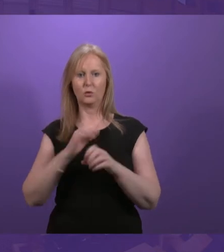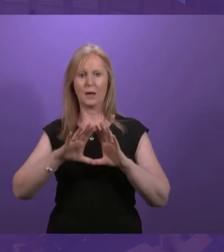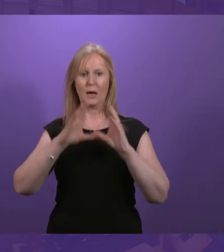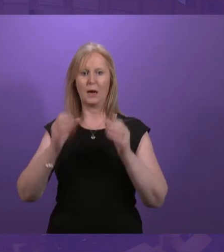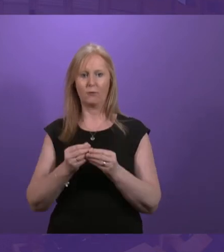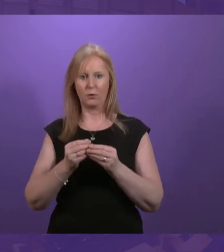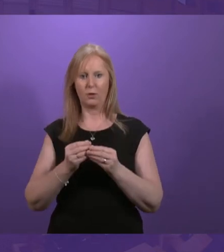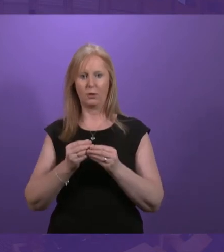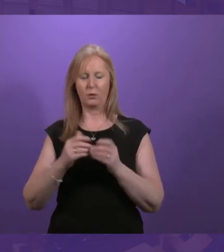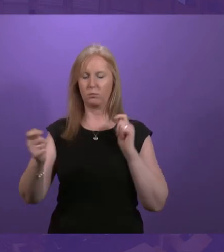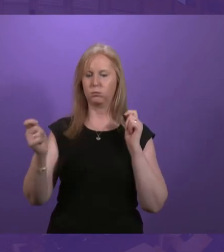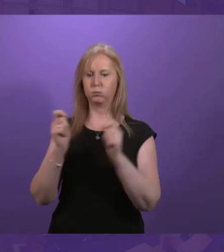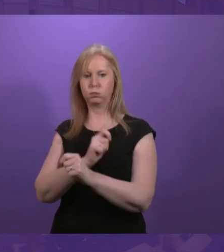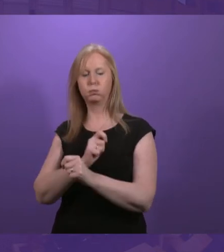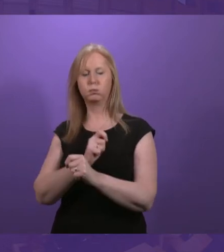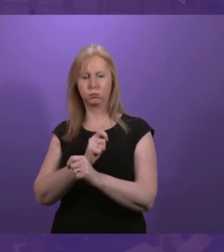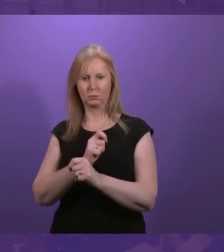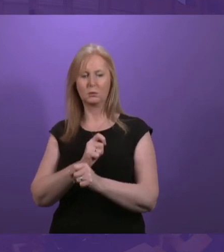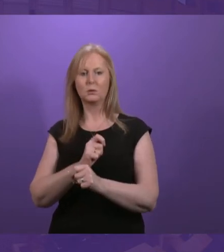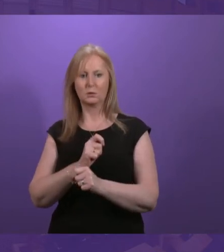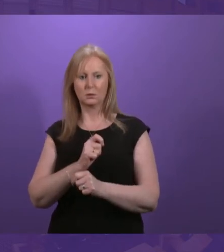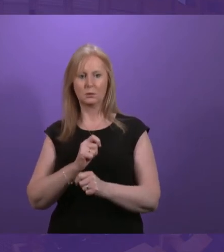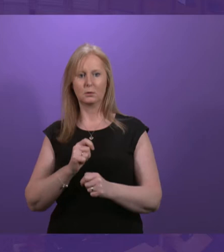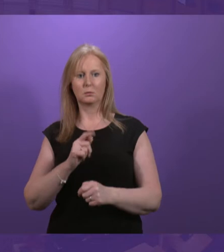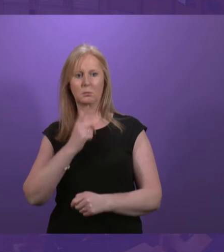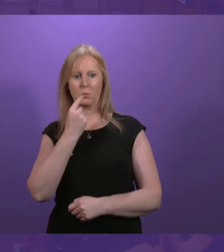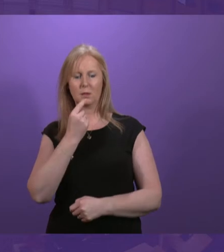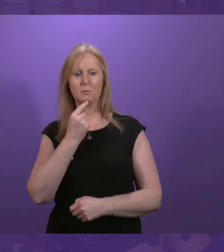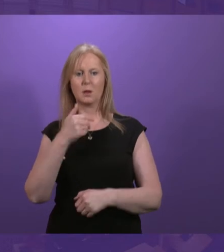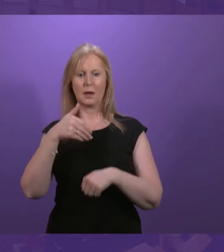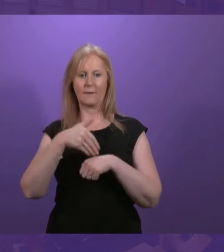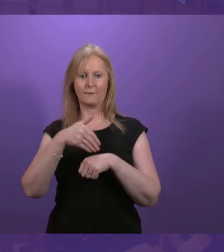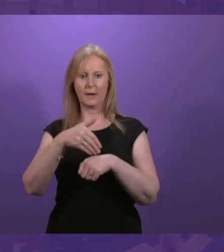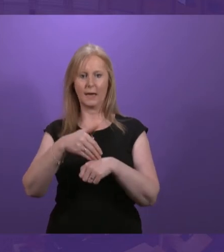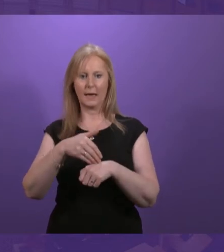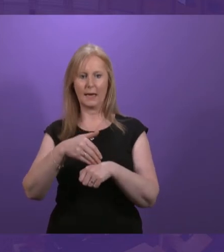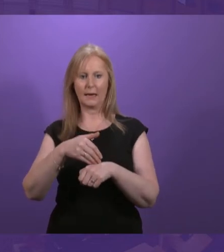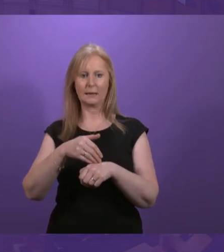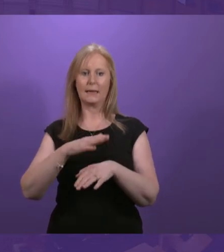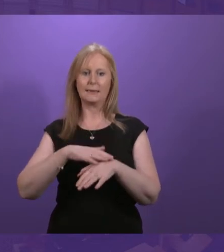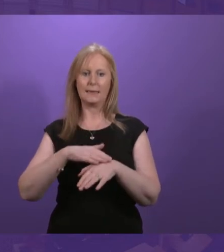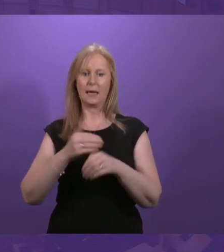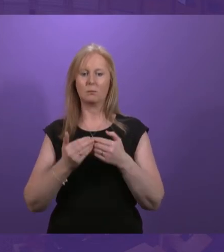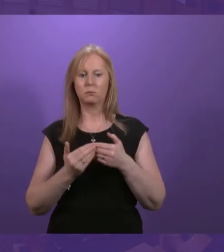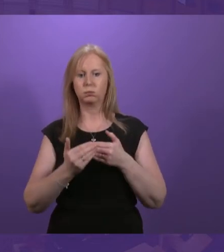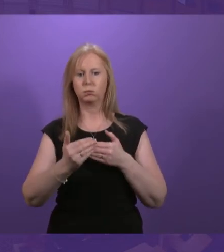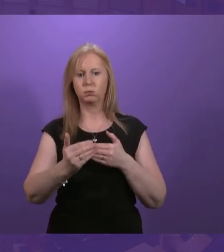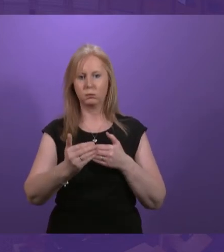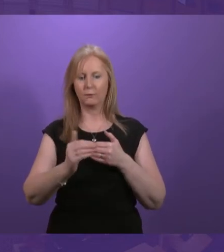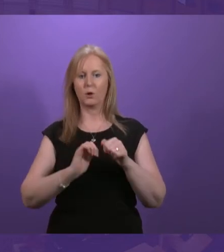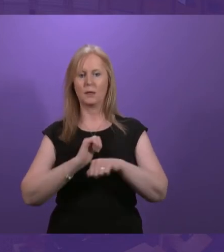the first time of asking, because that may have implications for how long it will take to actually deliver and build the system.